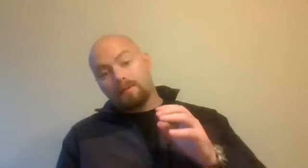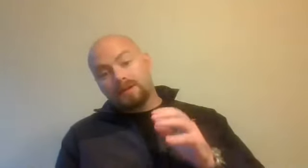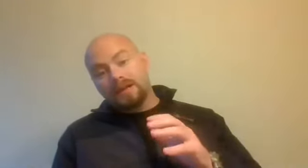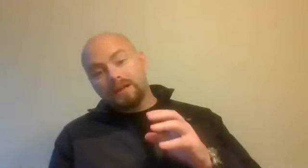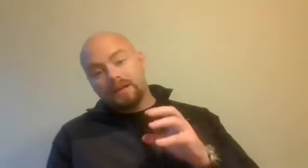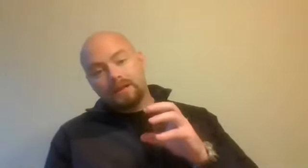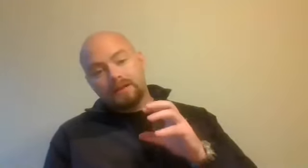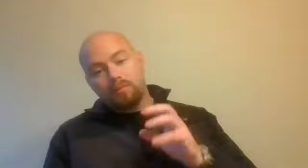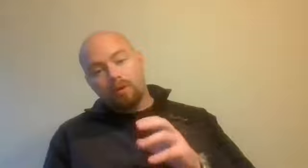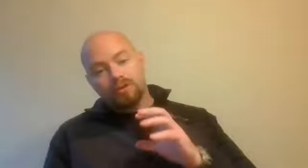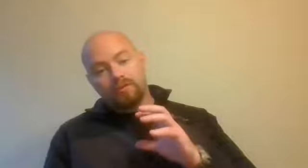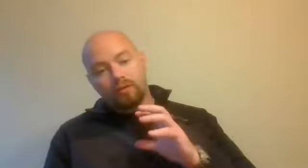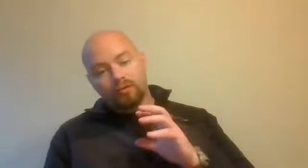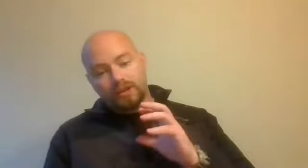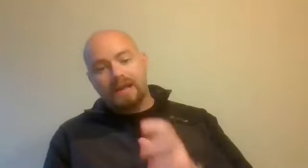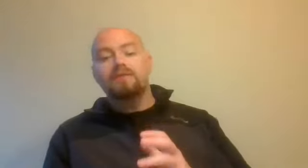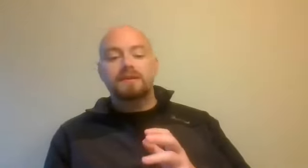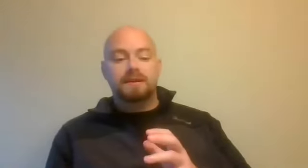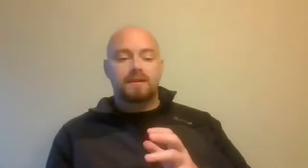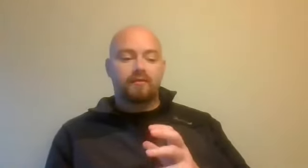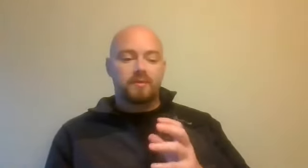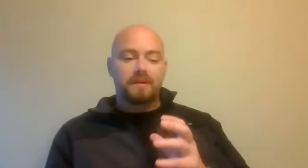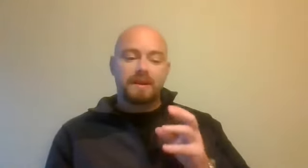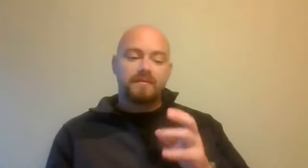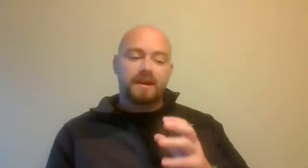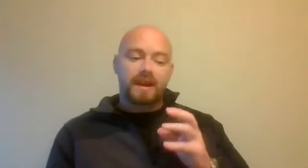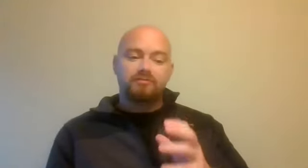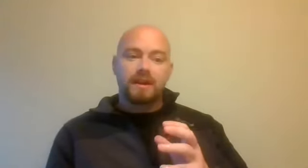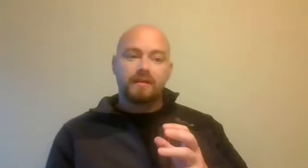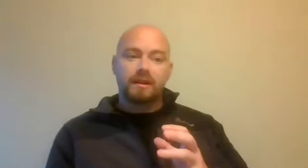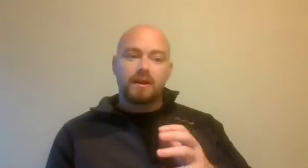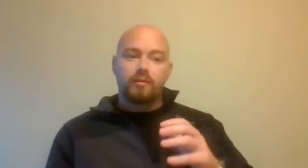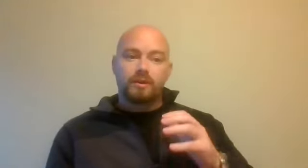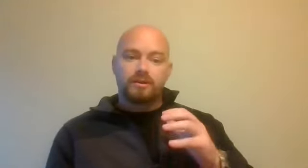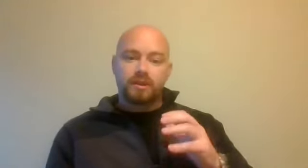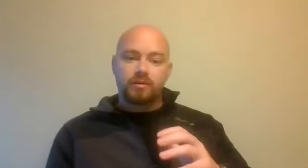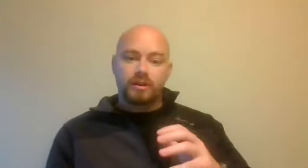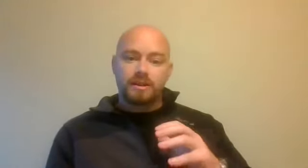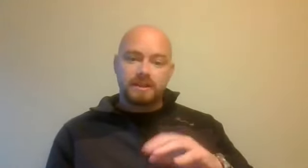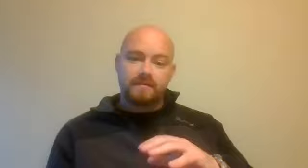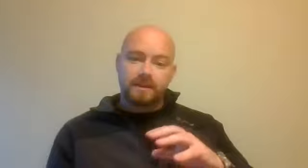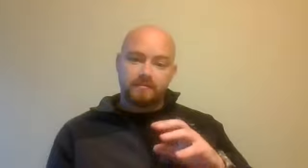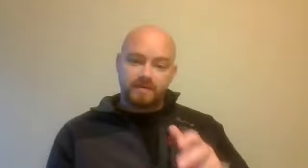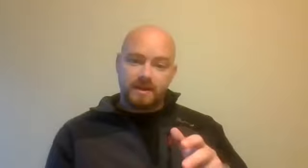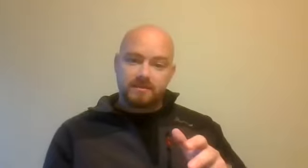particularly the importance of understanding risk for people even at an entry level within the security, safety, risk management